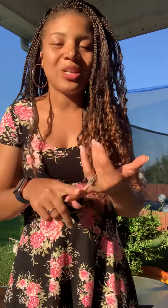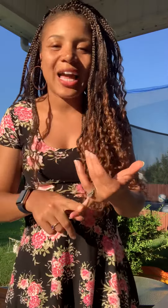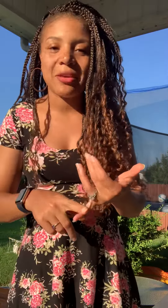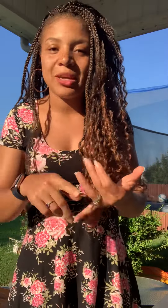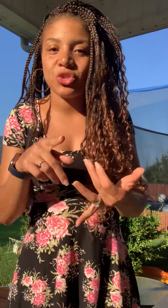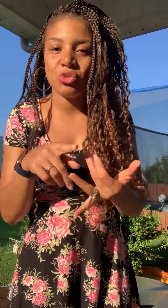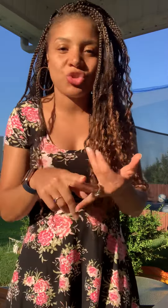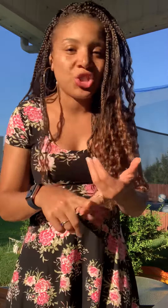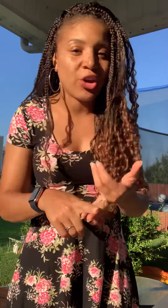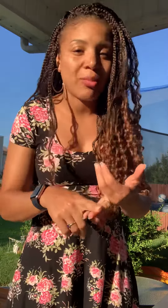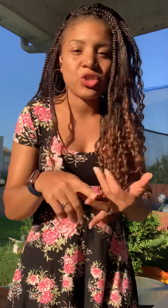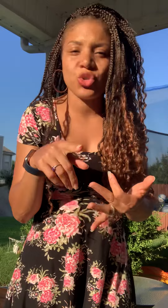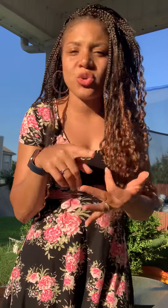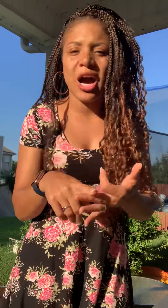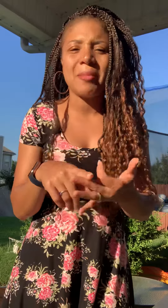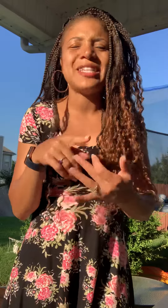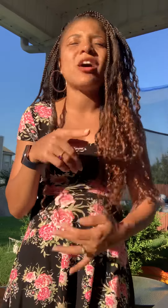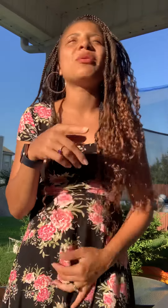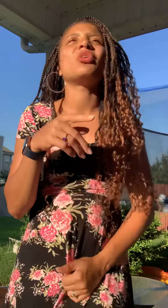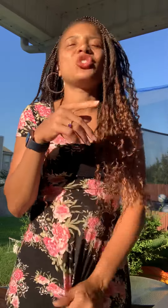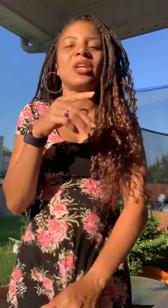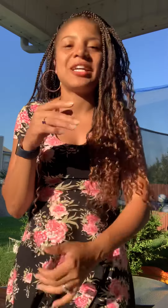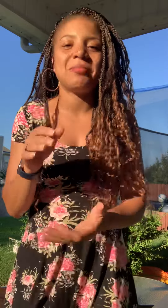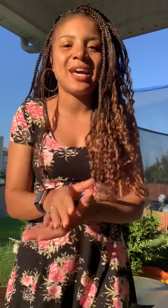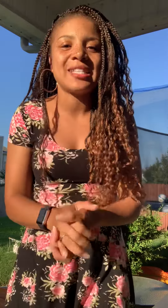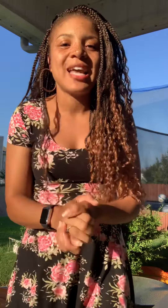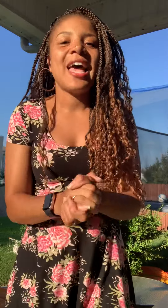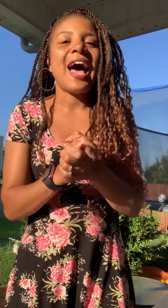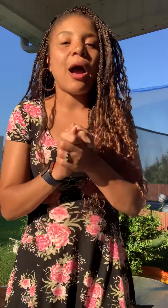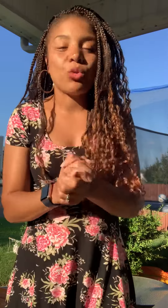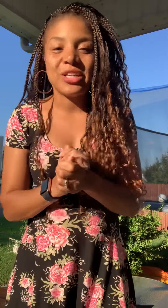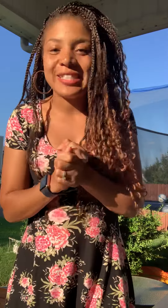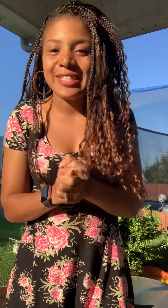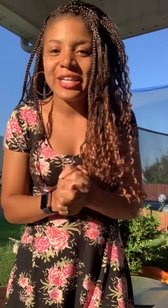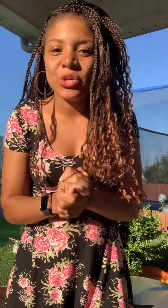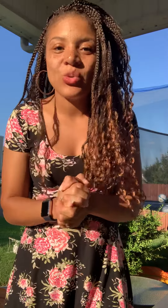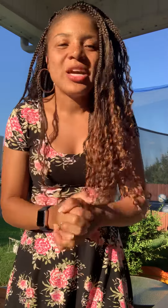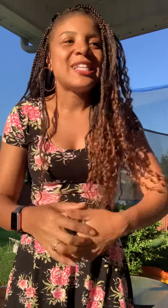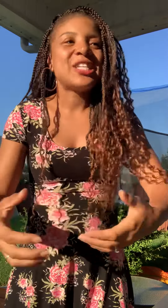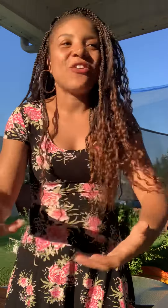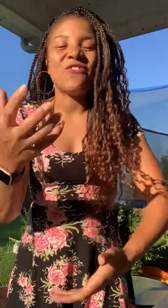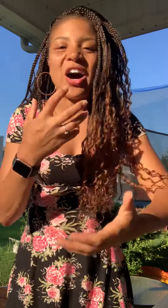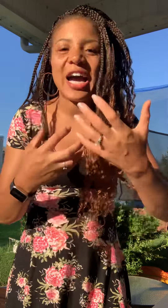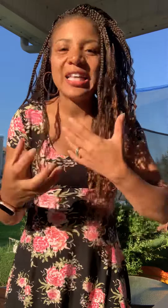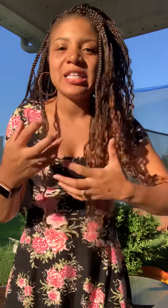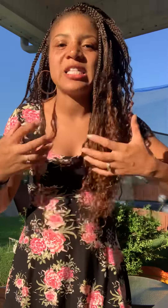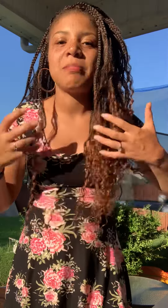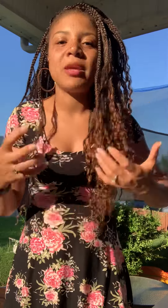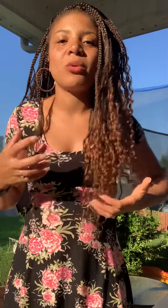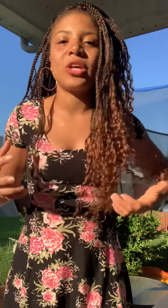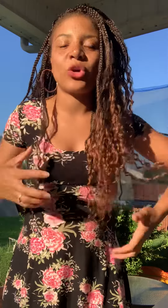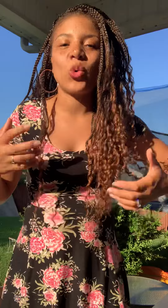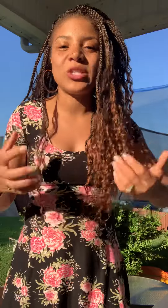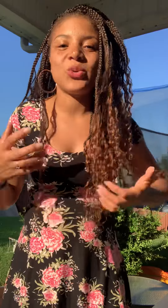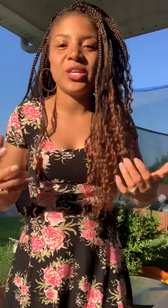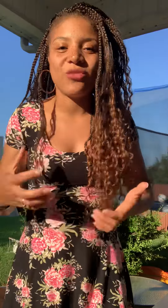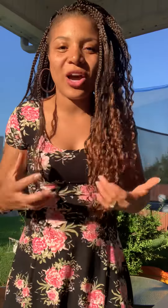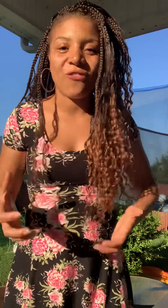like make sure you share make sure you comment tell me what you liked best I will continue to find these people that are going to give y'all